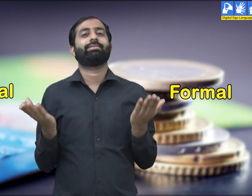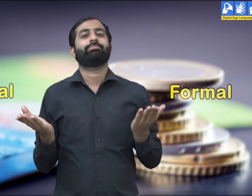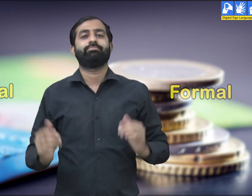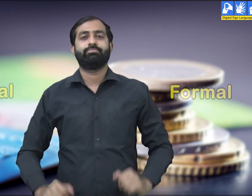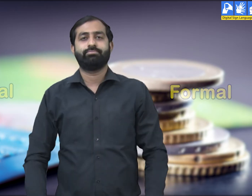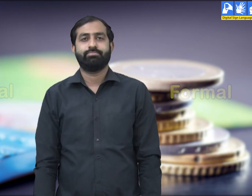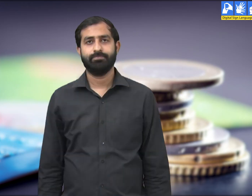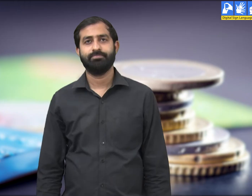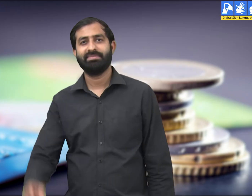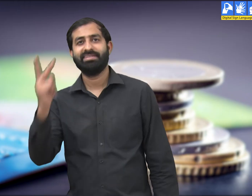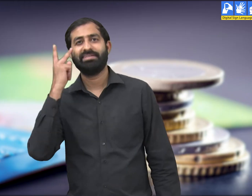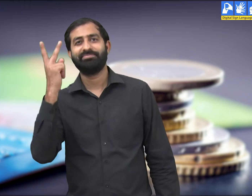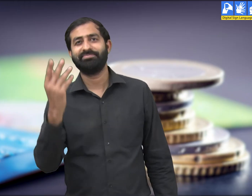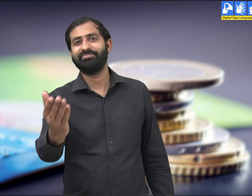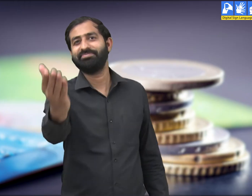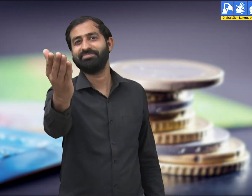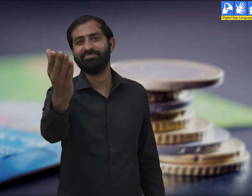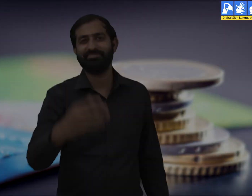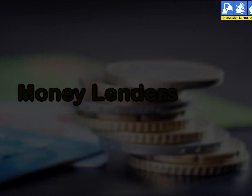The next topic. Money lenders.